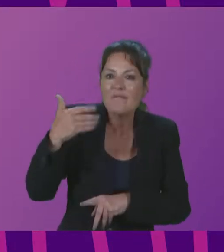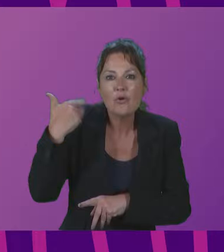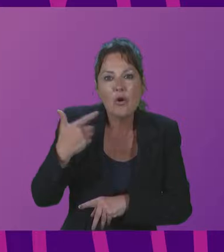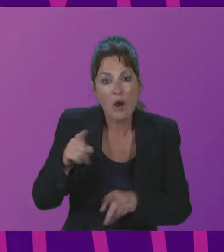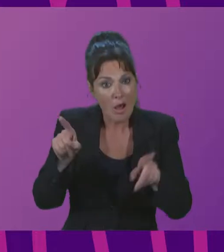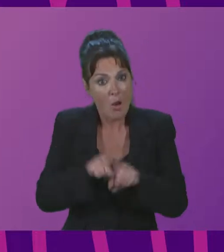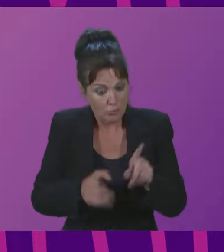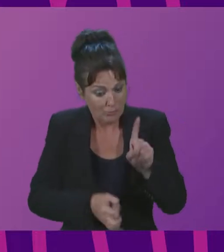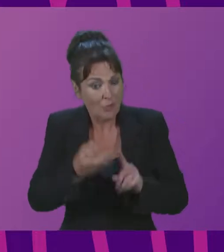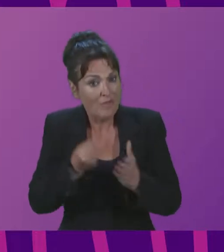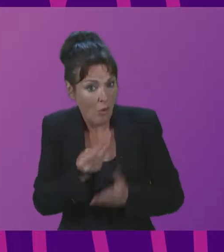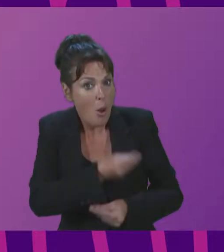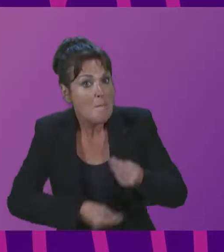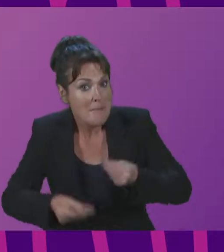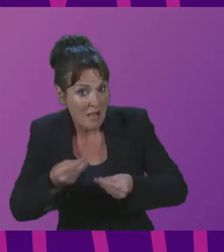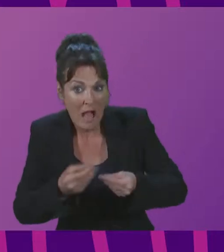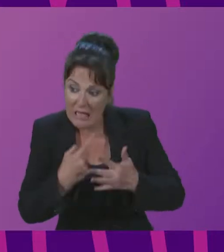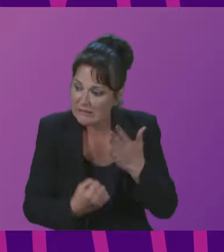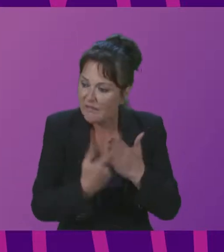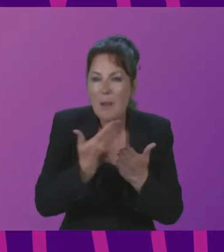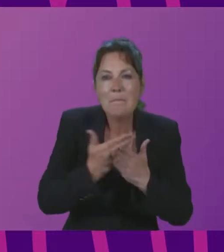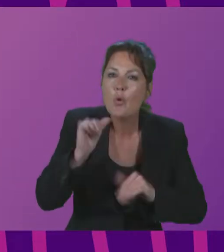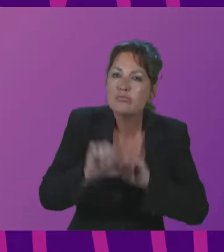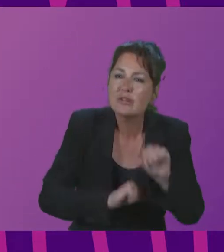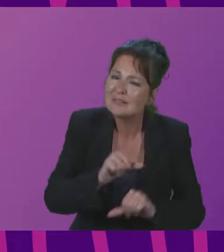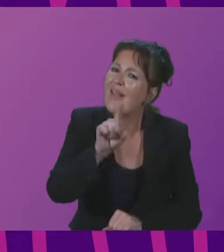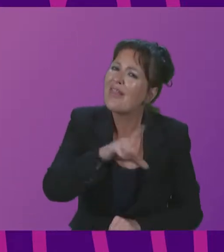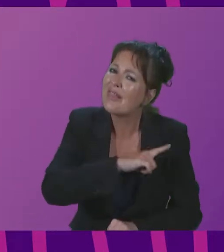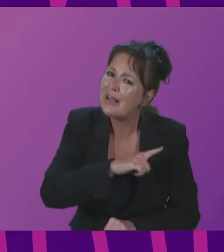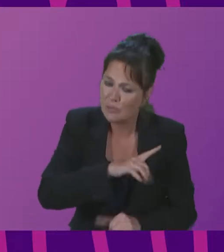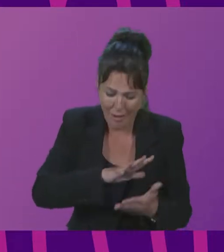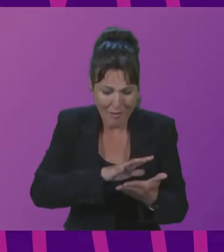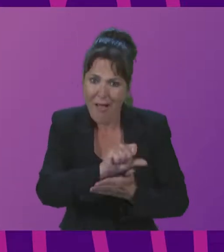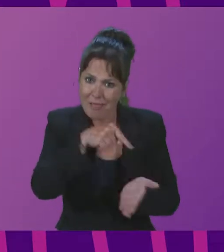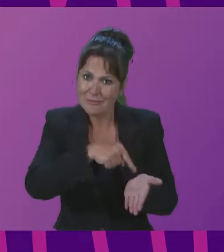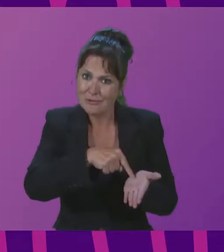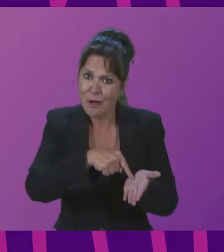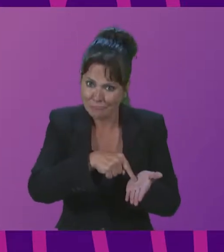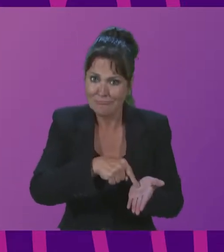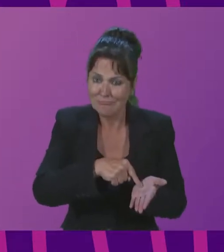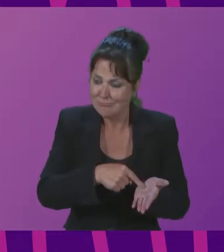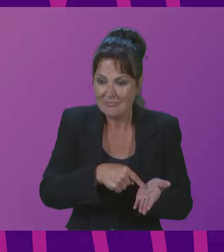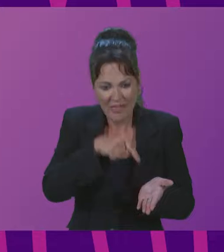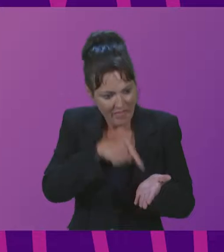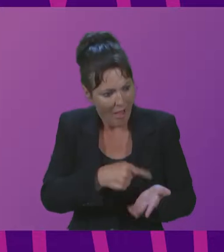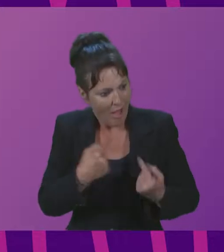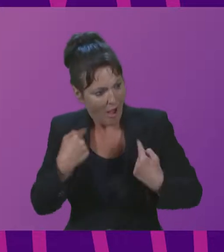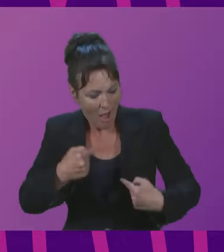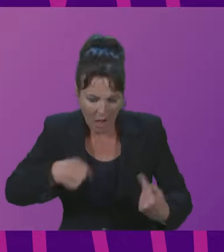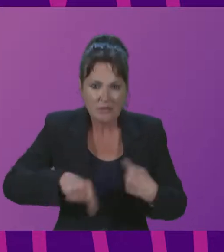development processes. Therefore, culture enables us to celebrate our respective